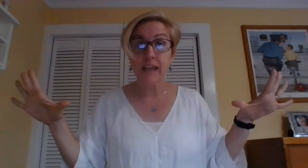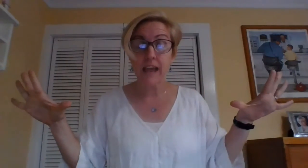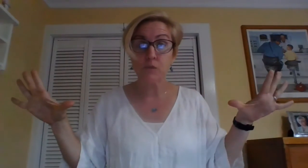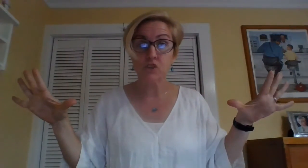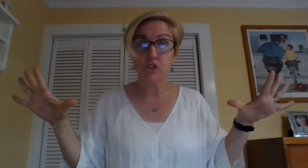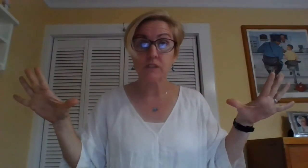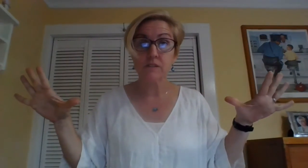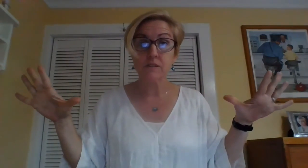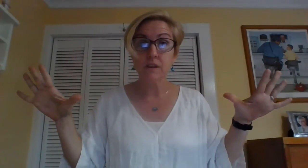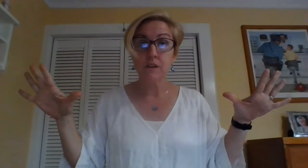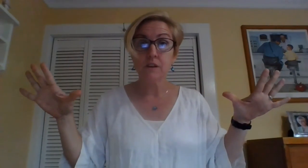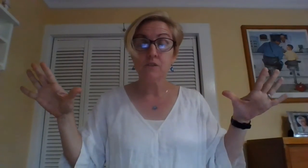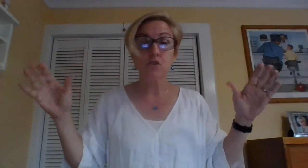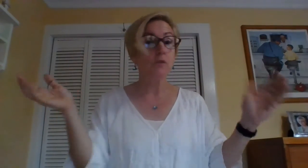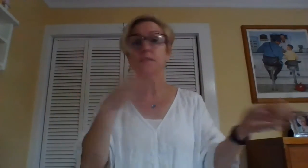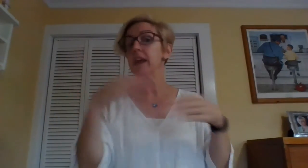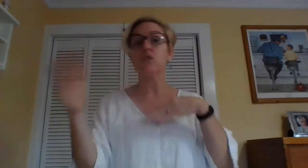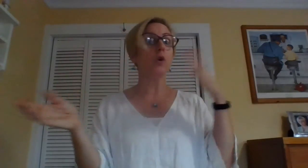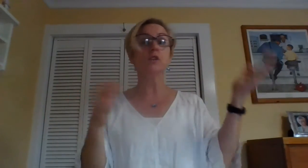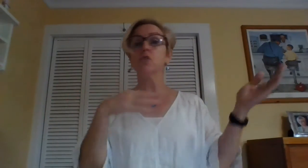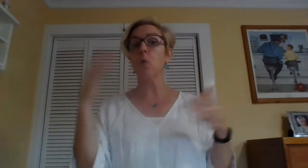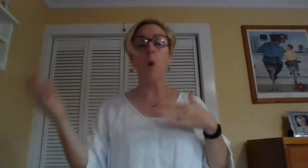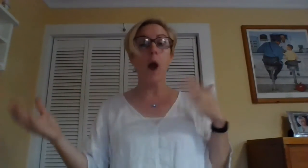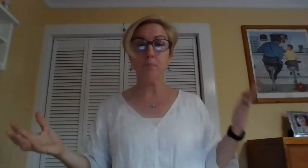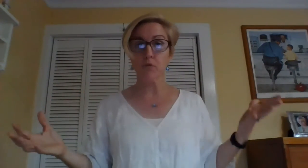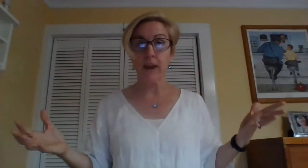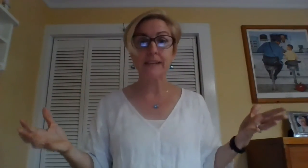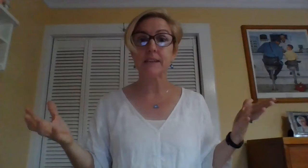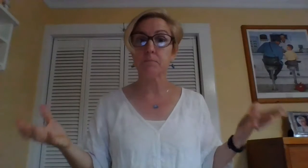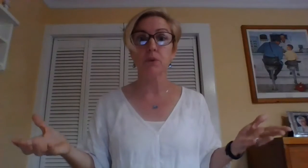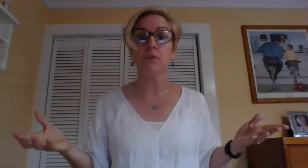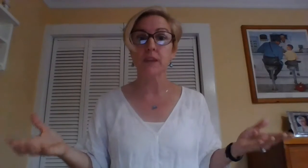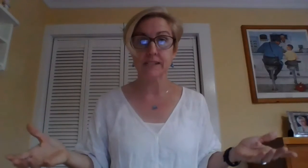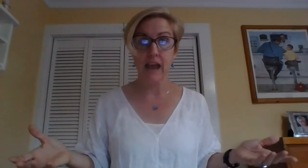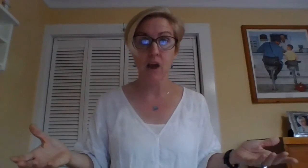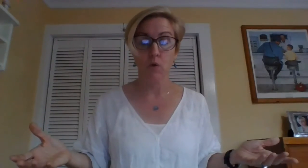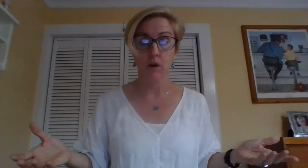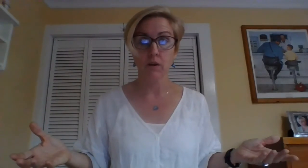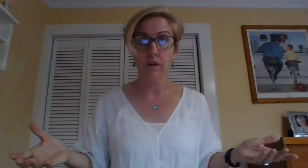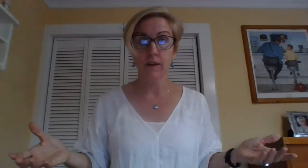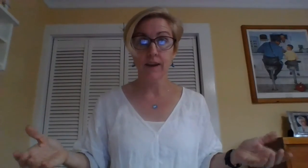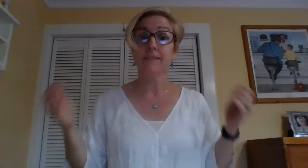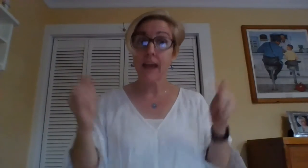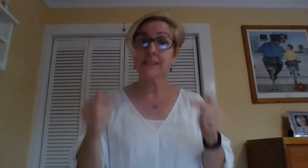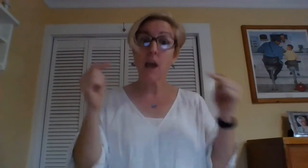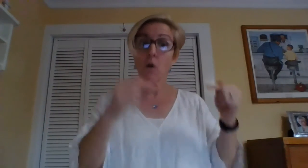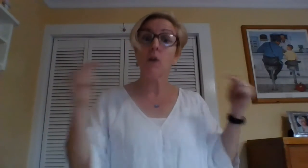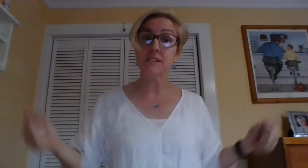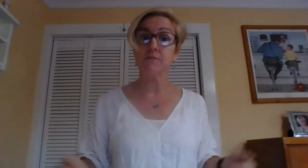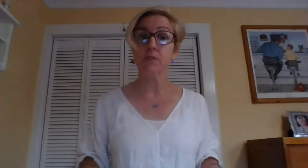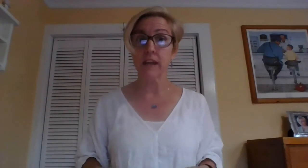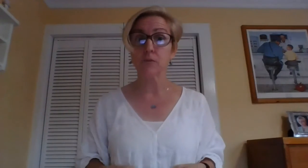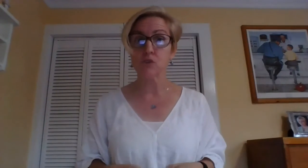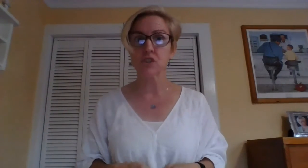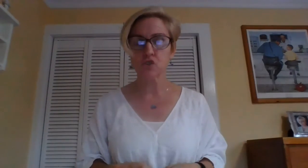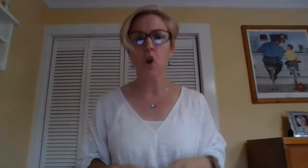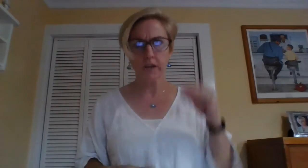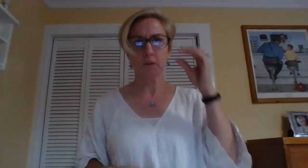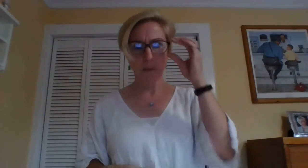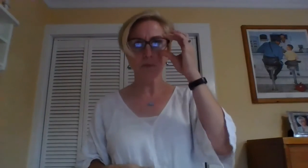languages so that they couldn't cooperate to build the tower. And that's how all the different languages started. Remember